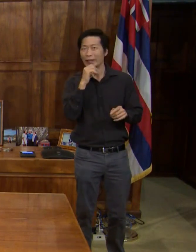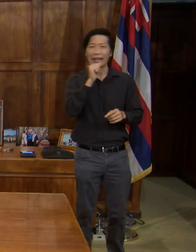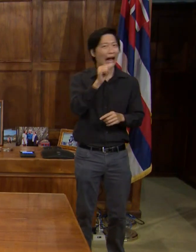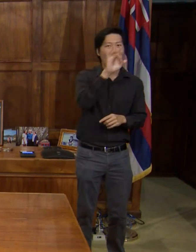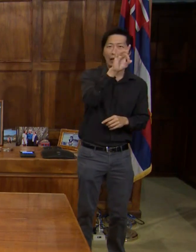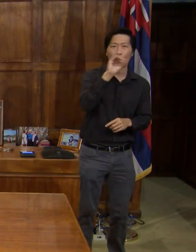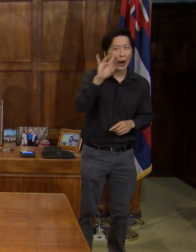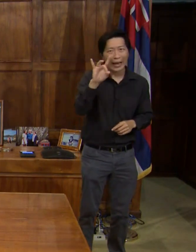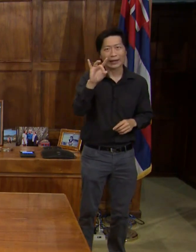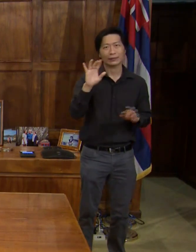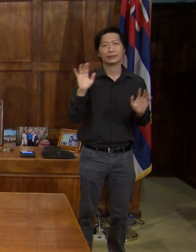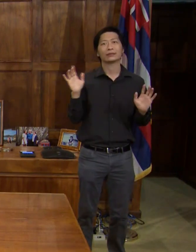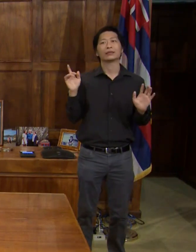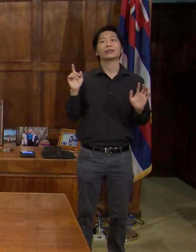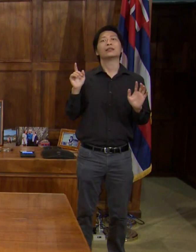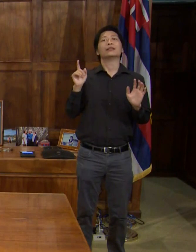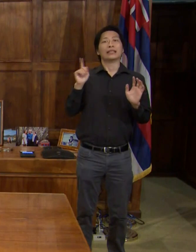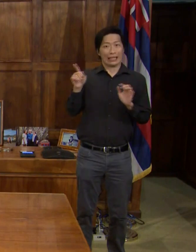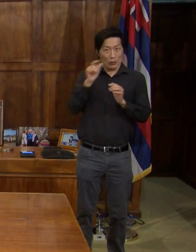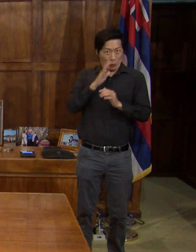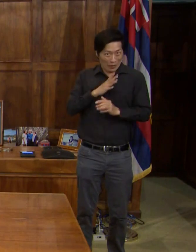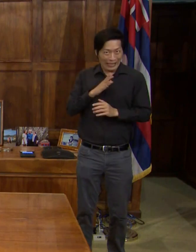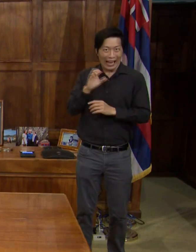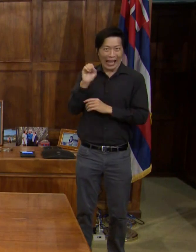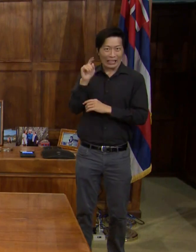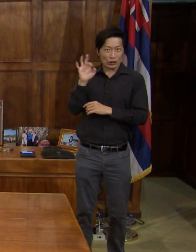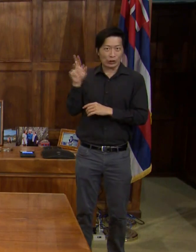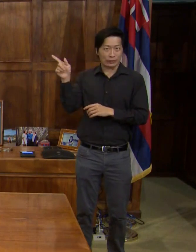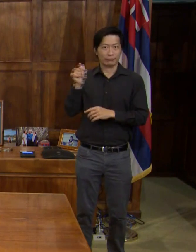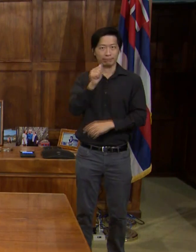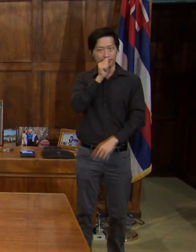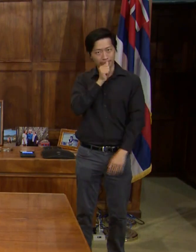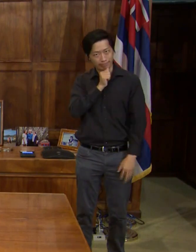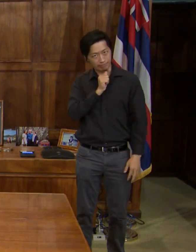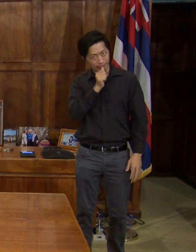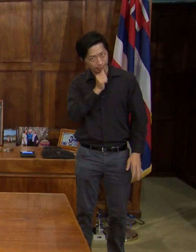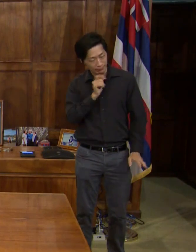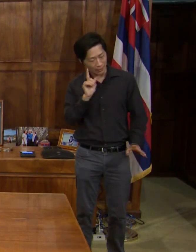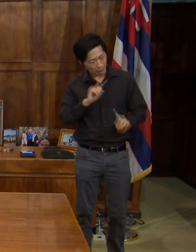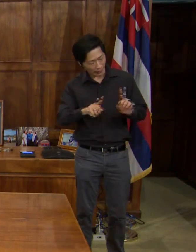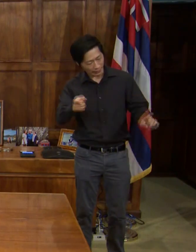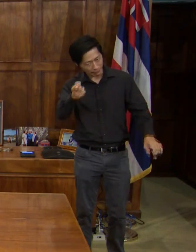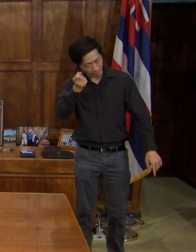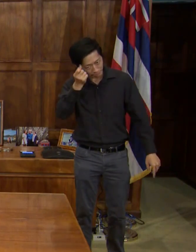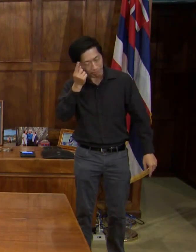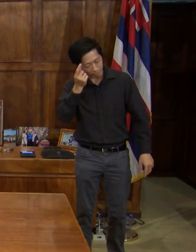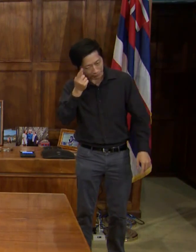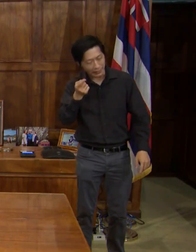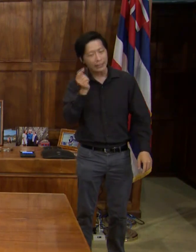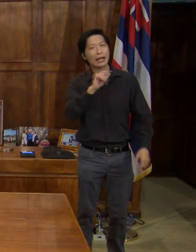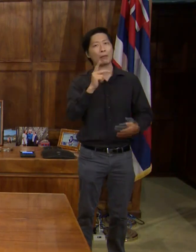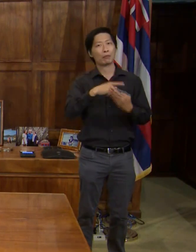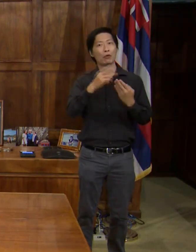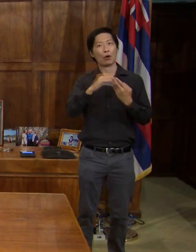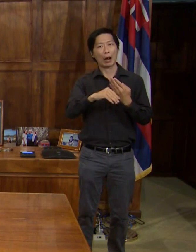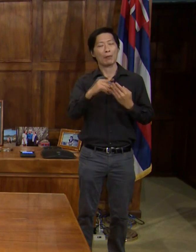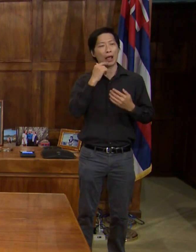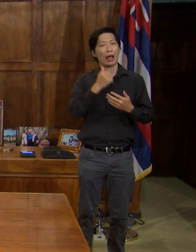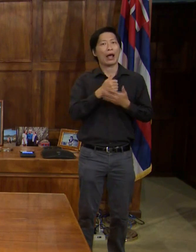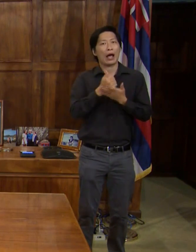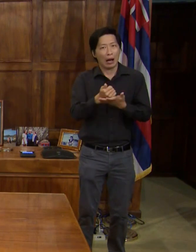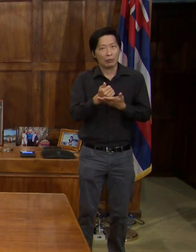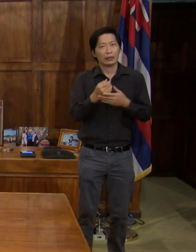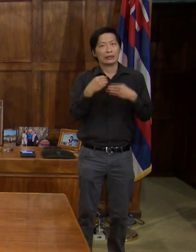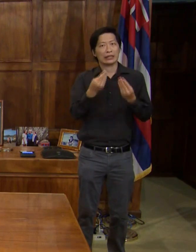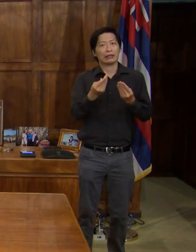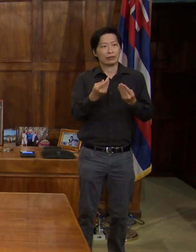And she's been very patient and she understands that this is really a program to get relief to some families who